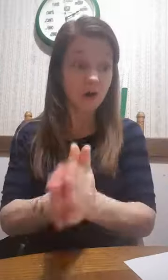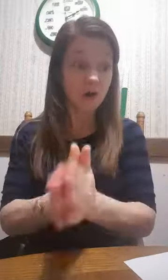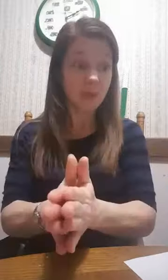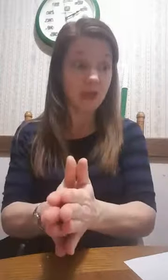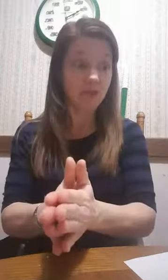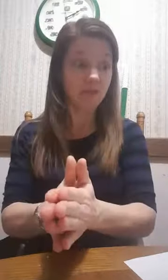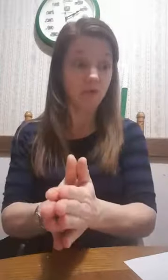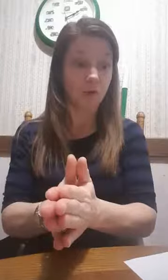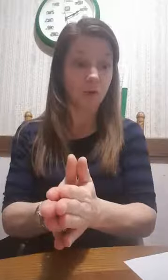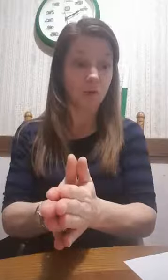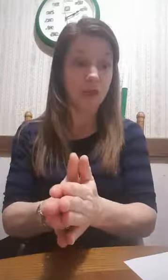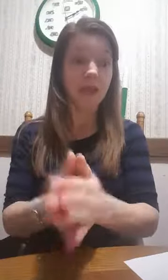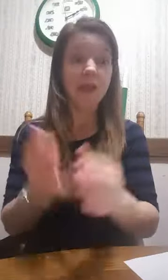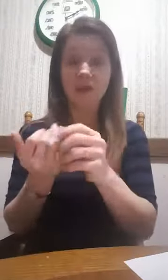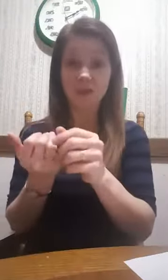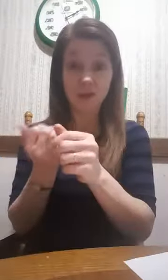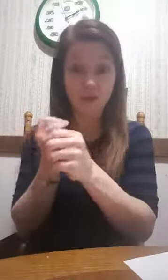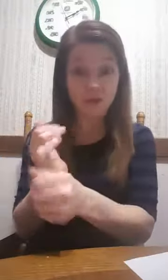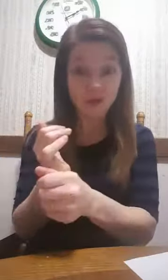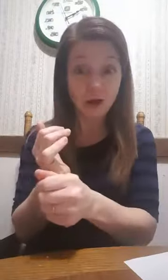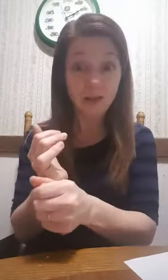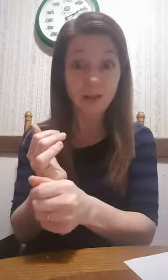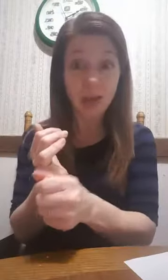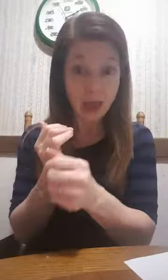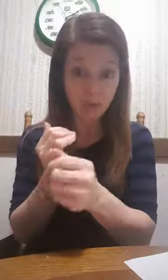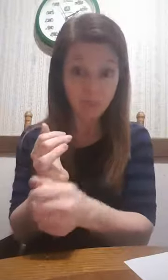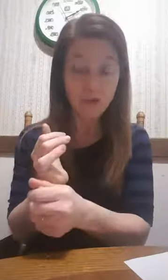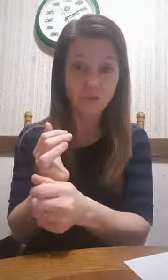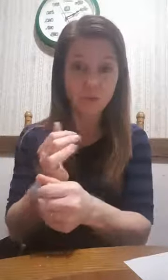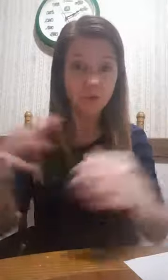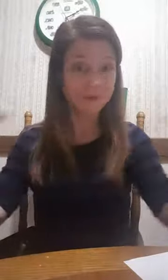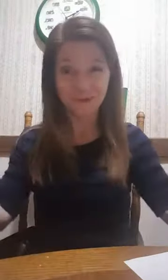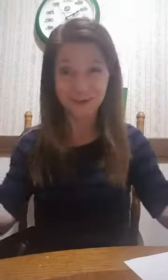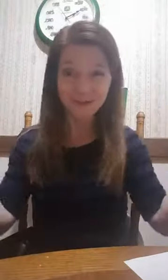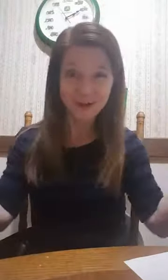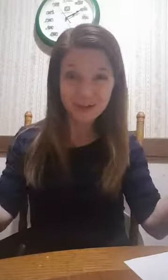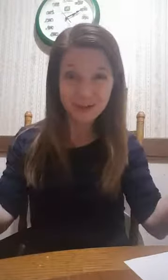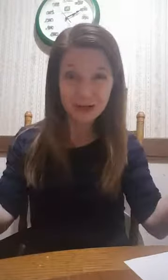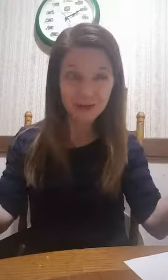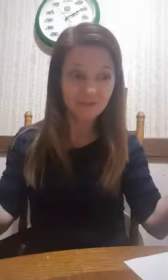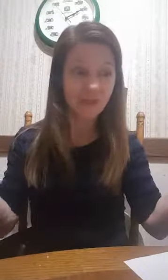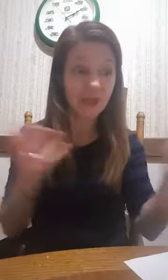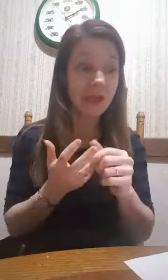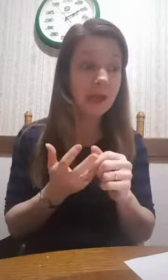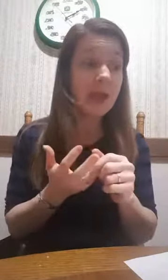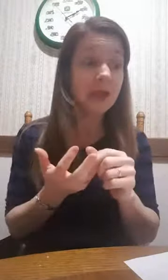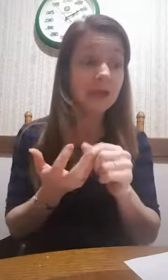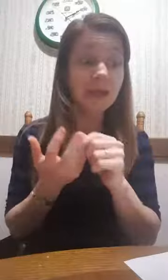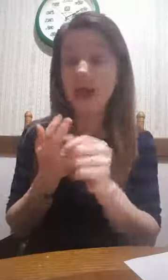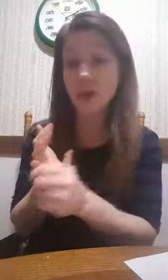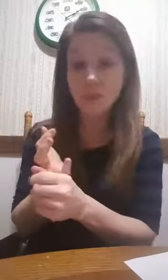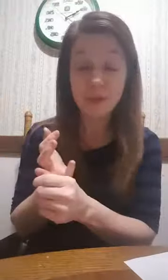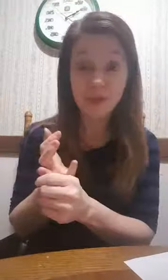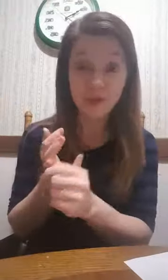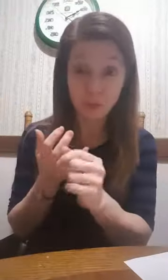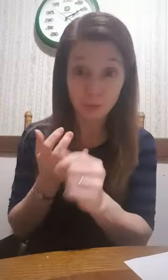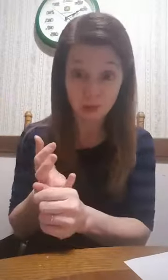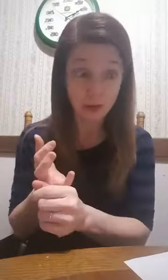And so, here is my advice for you, okay. Get the electronics out of your bedroom. No electronic teddy bears, okay. Get a houseplant to improve the air